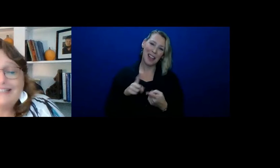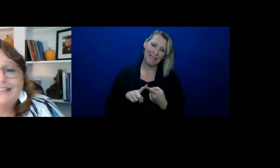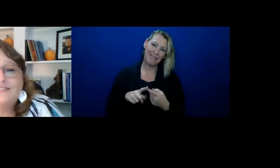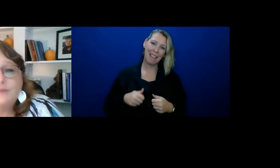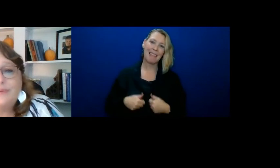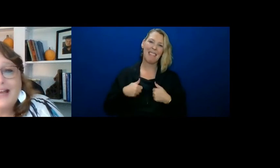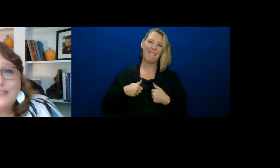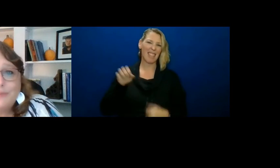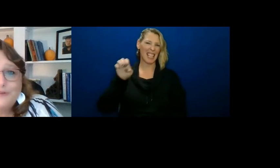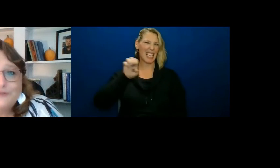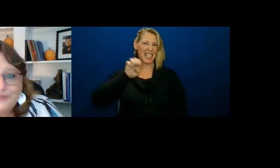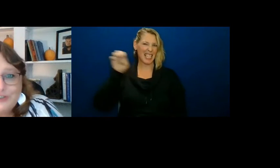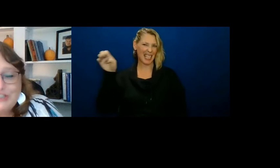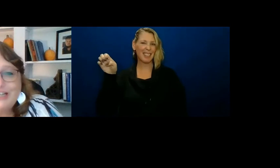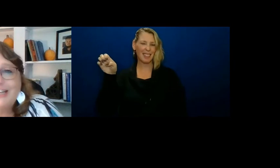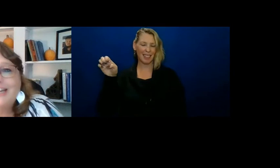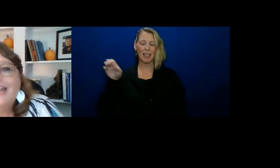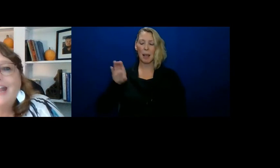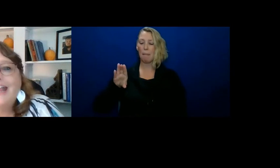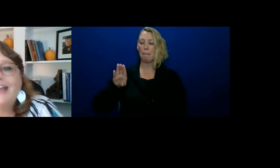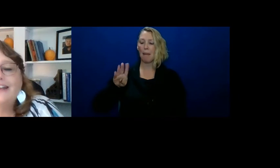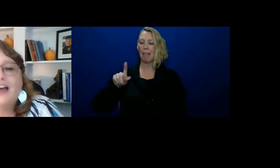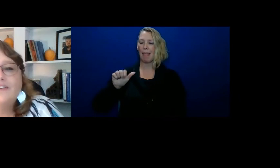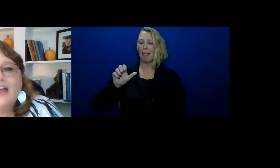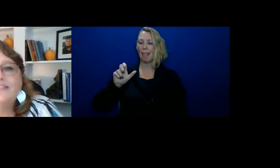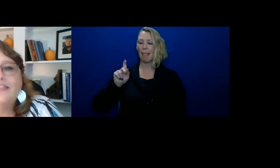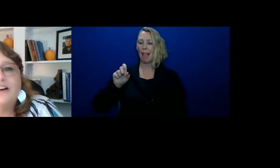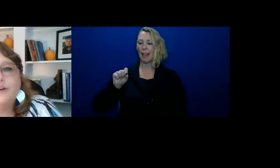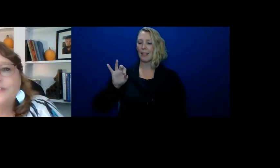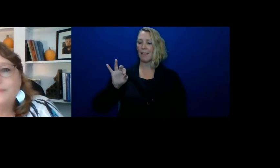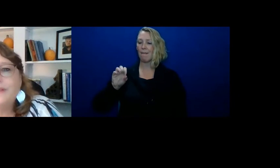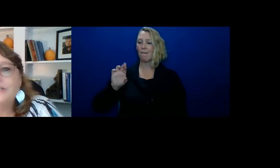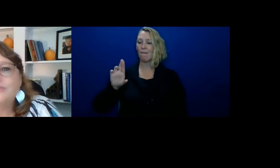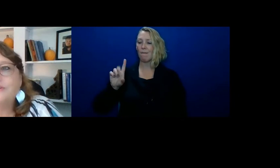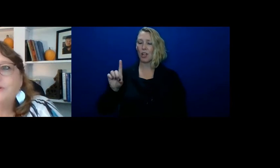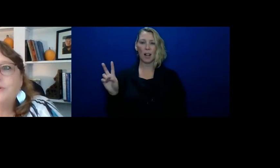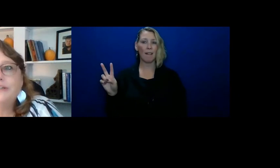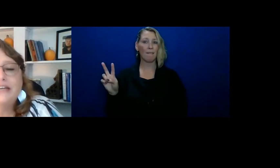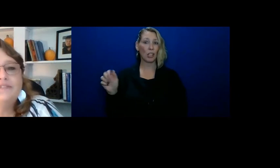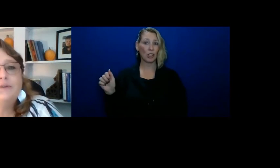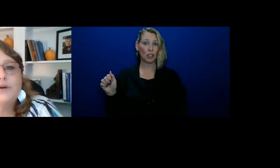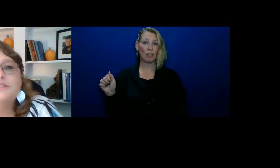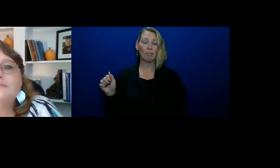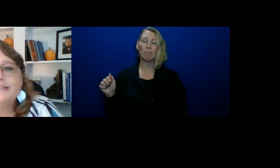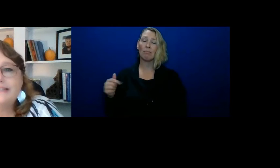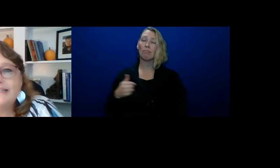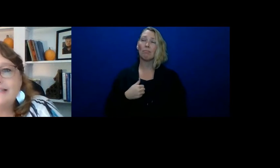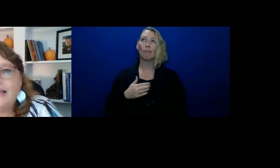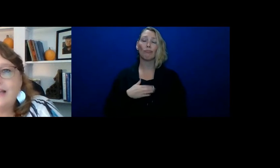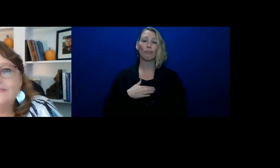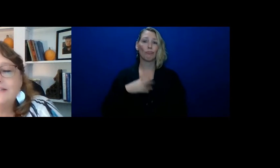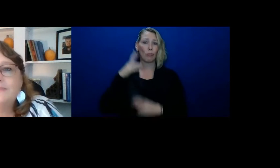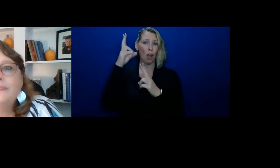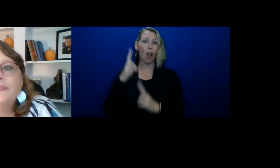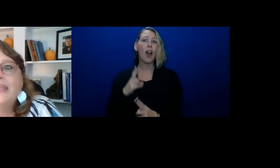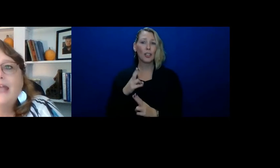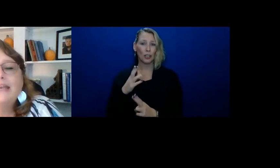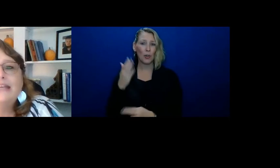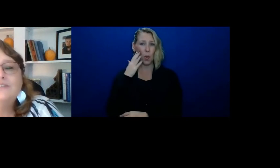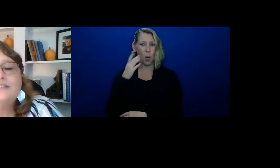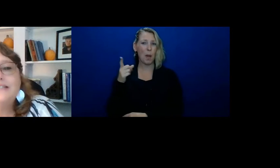back east. lives in Blacksburg, Virginia, and I've had the honor and the pleasure of knowing David most of my son's lives.